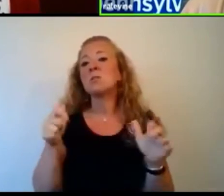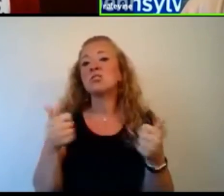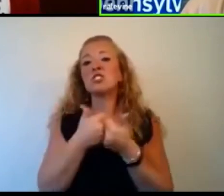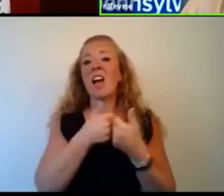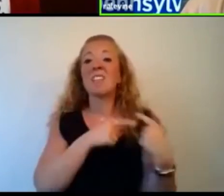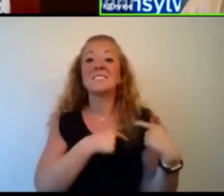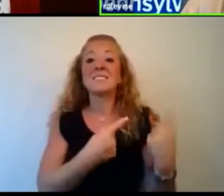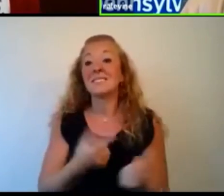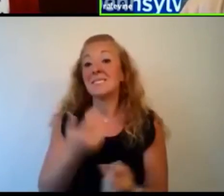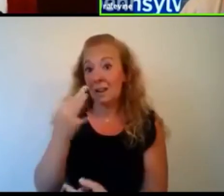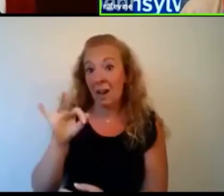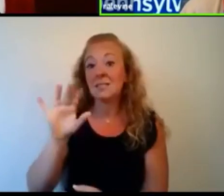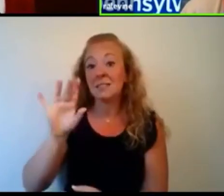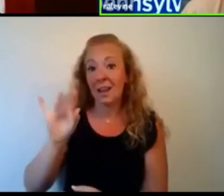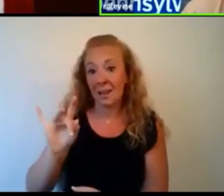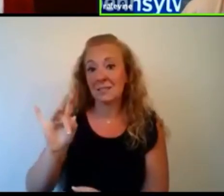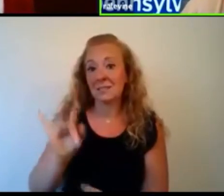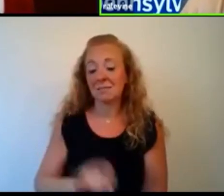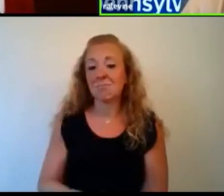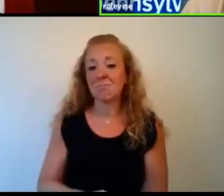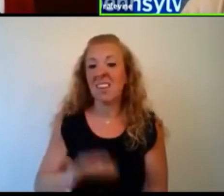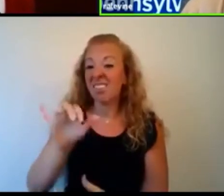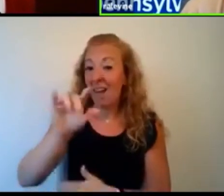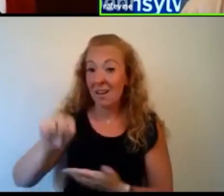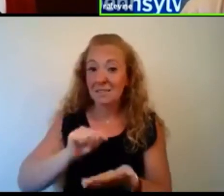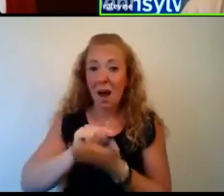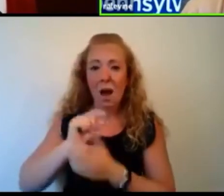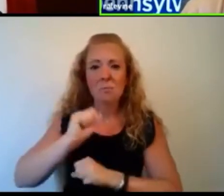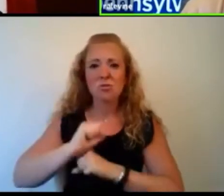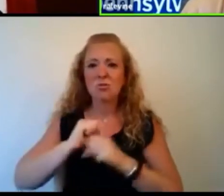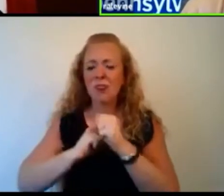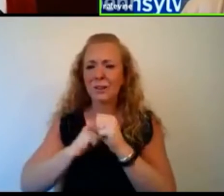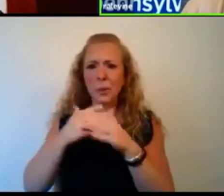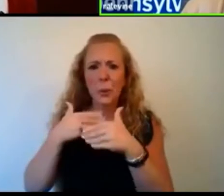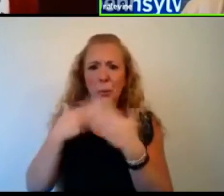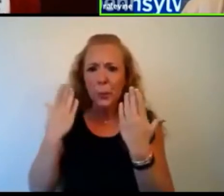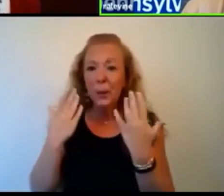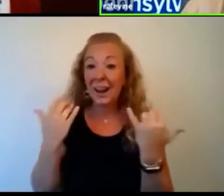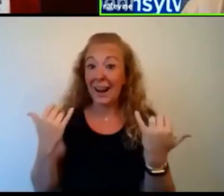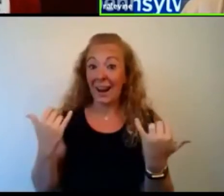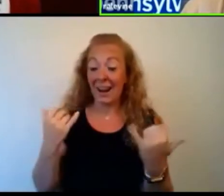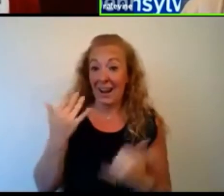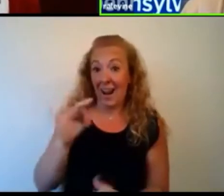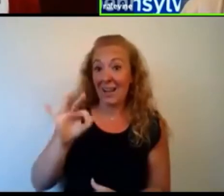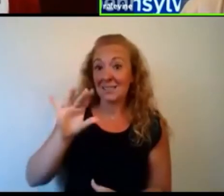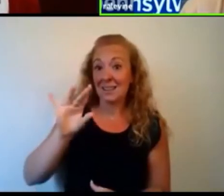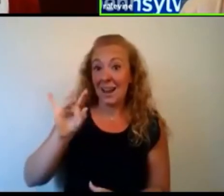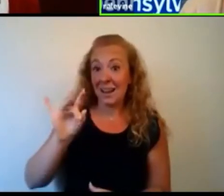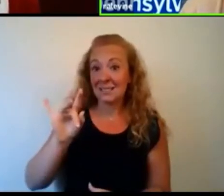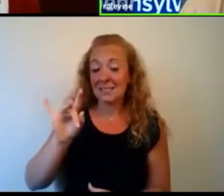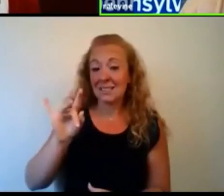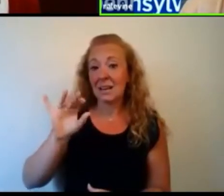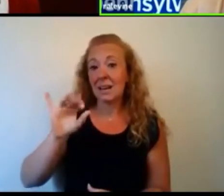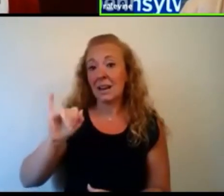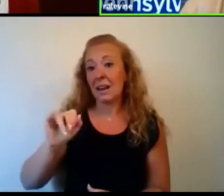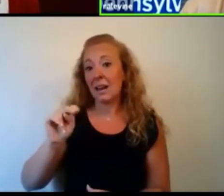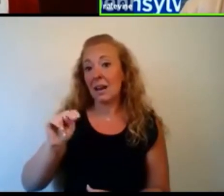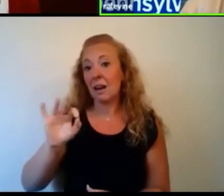1918 when there was much less structured to those positions in the 1918 influenza pandemic.